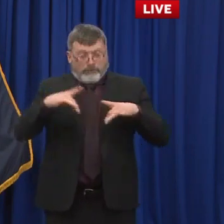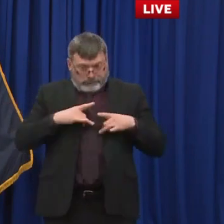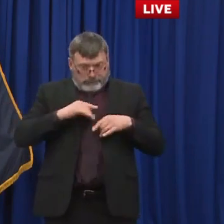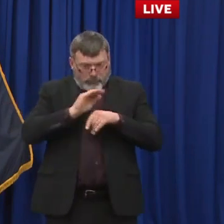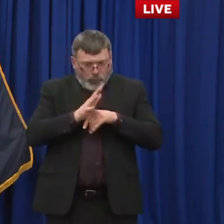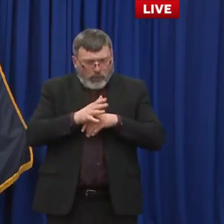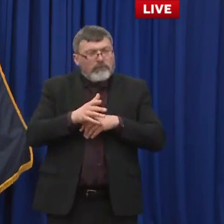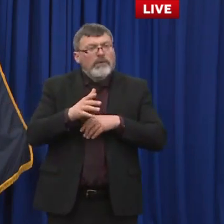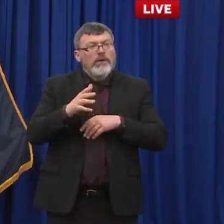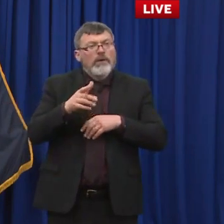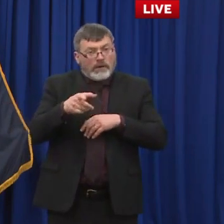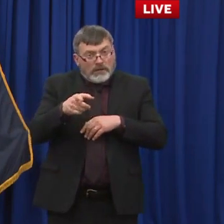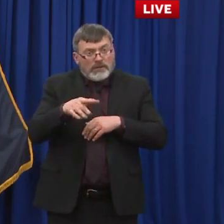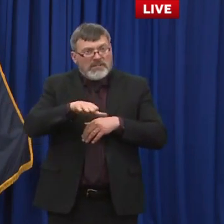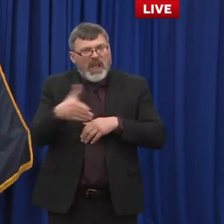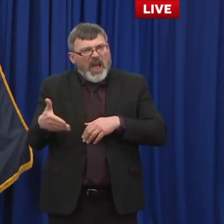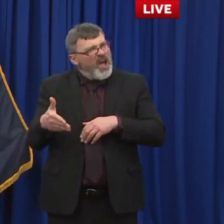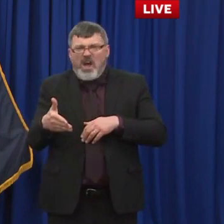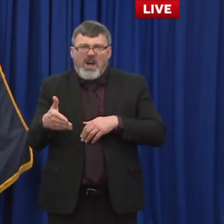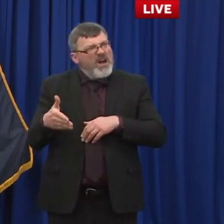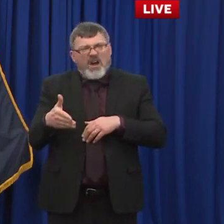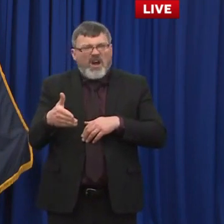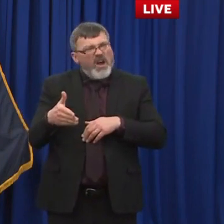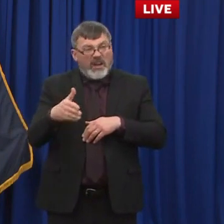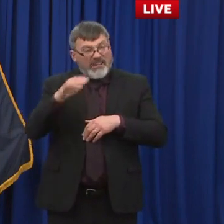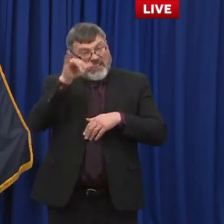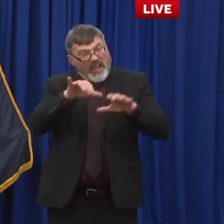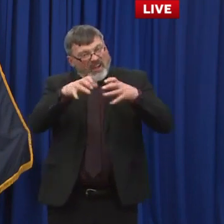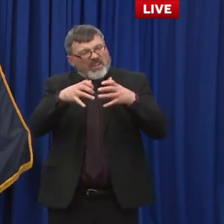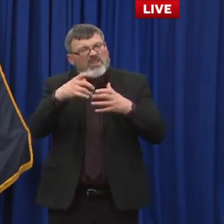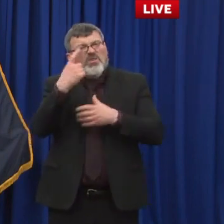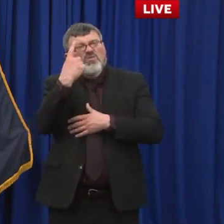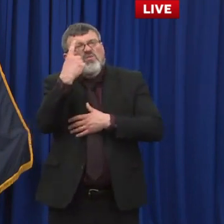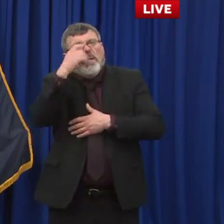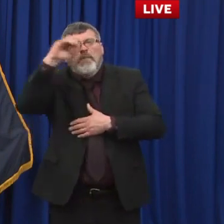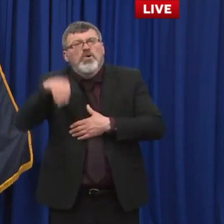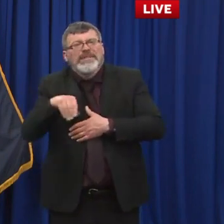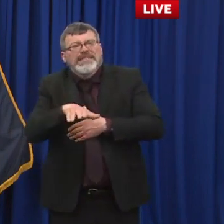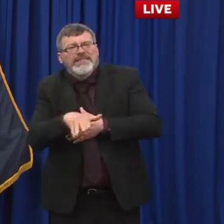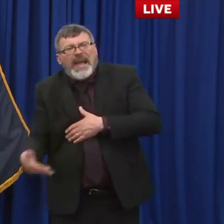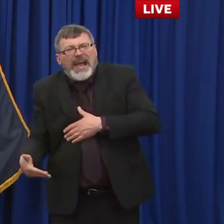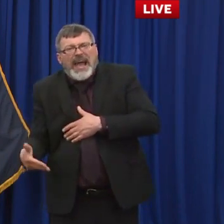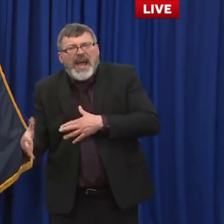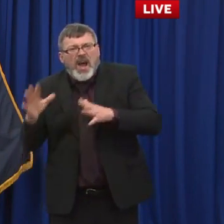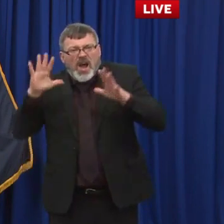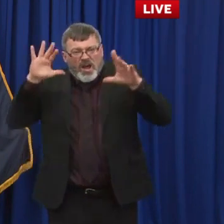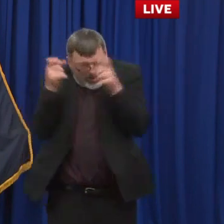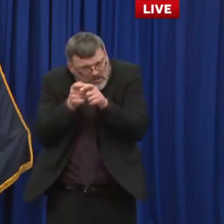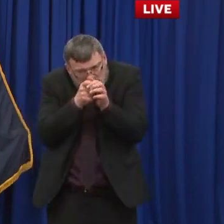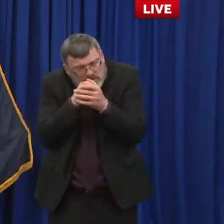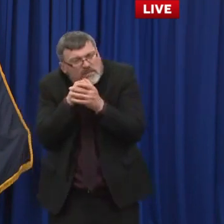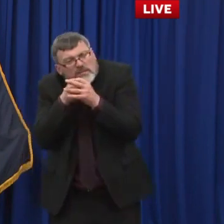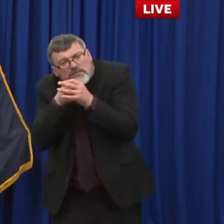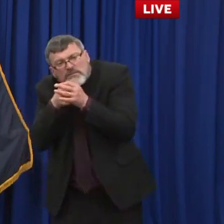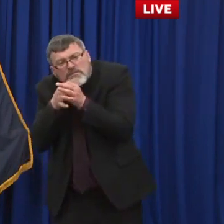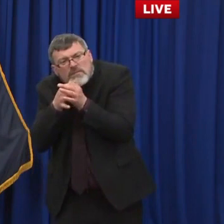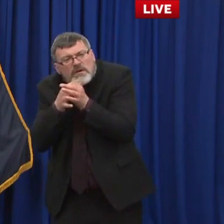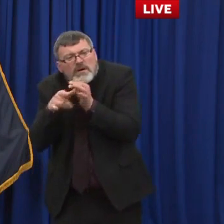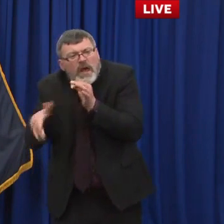the numbers as they were predicted so that's all good news in regards to employment is there particular I saw the construction